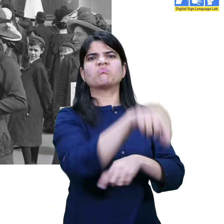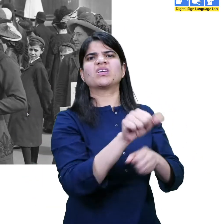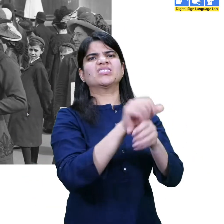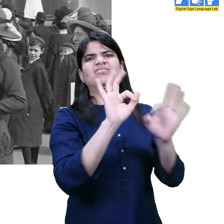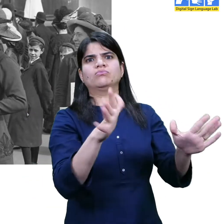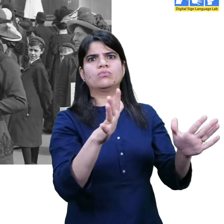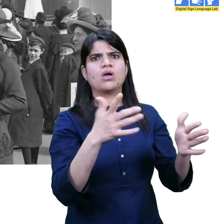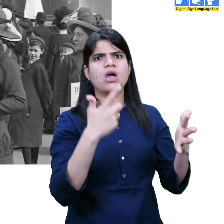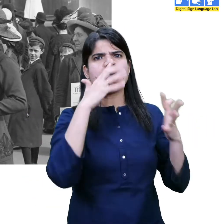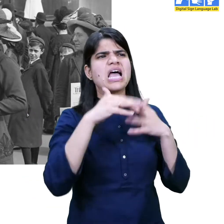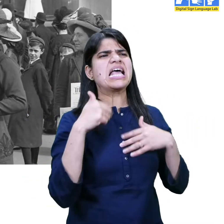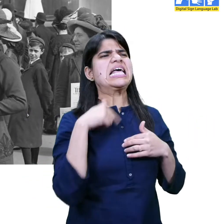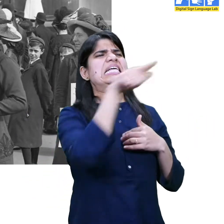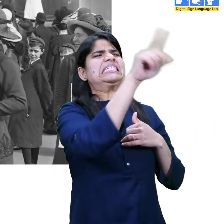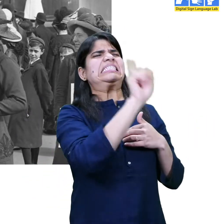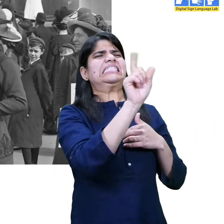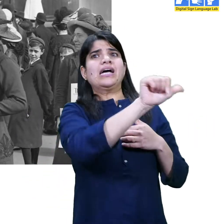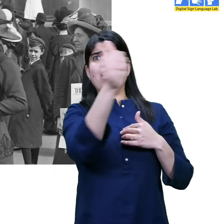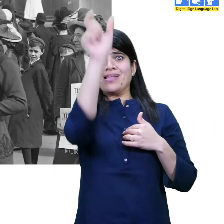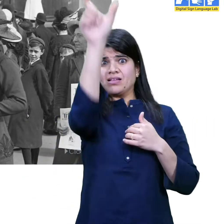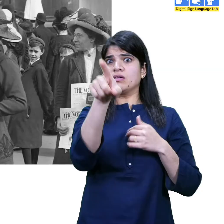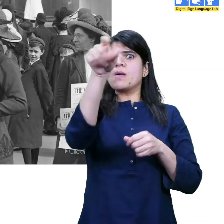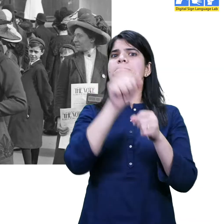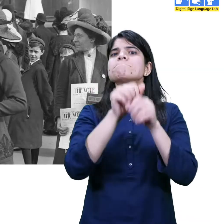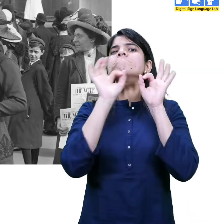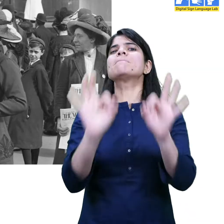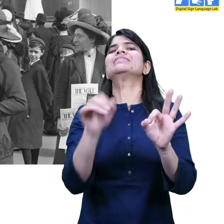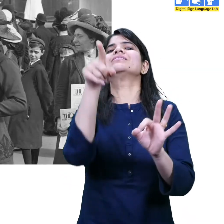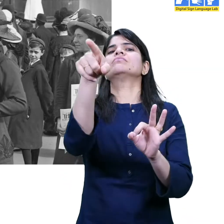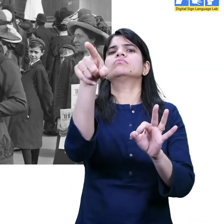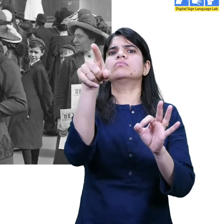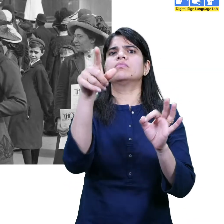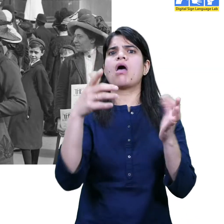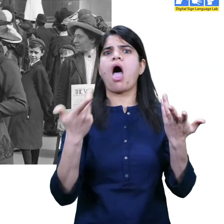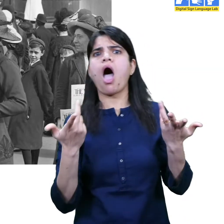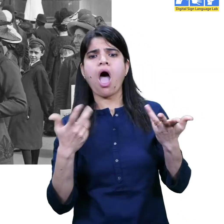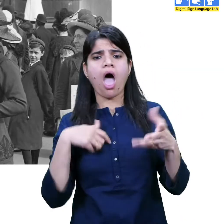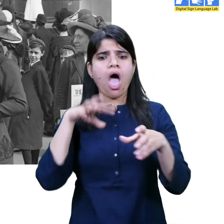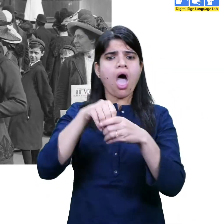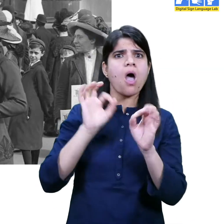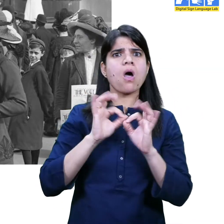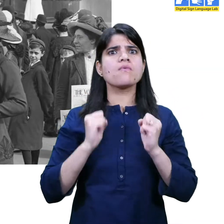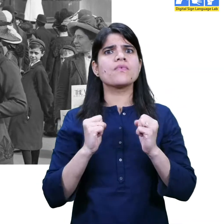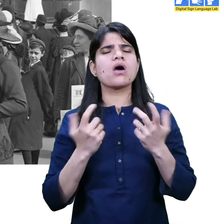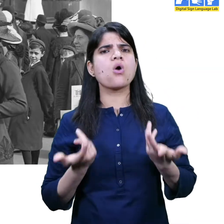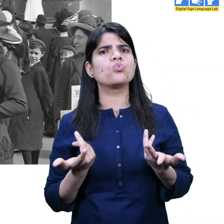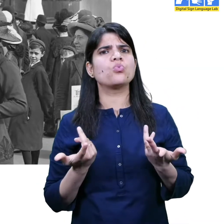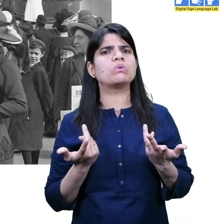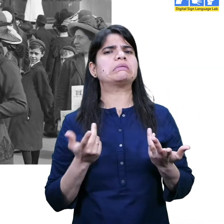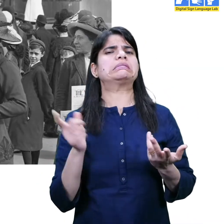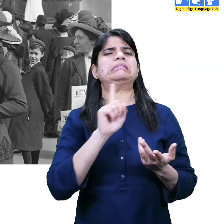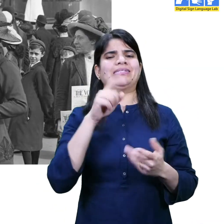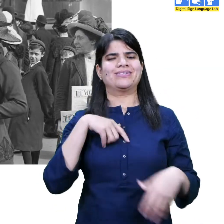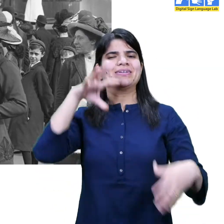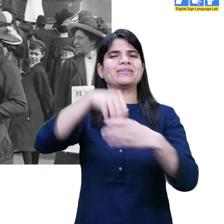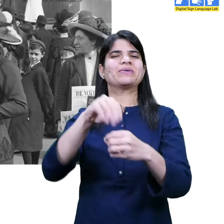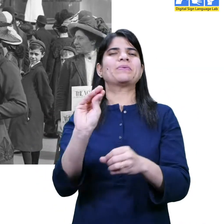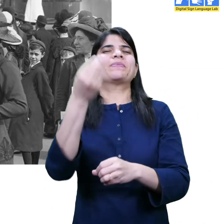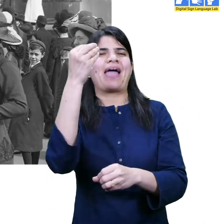decision was not sometimes right for the betterment of the country. It was believed by the women that if they would get suffrage